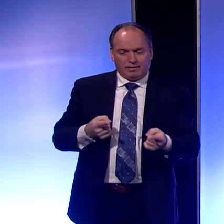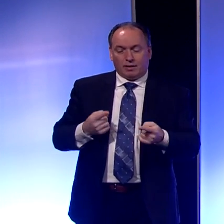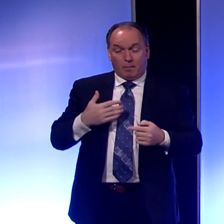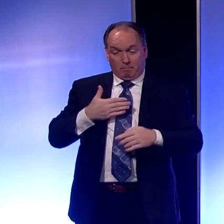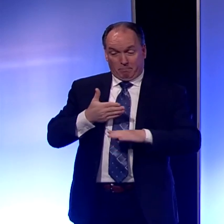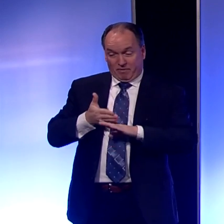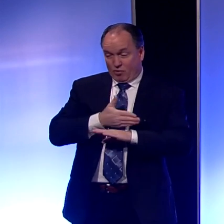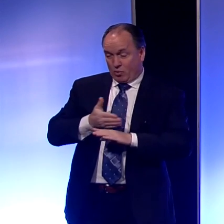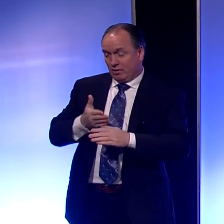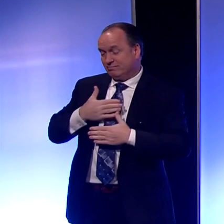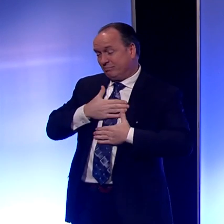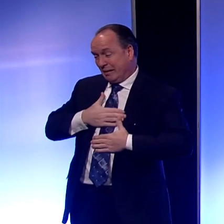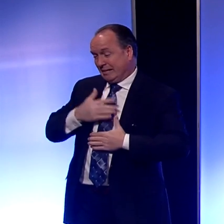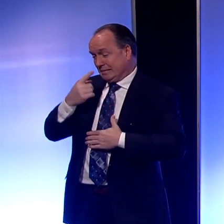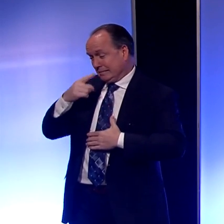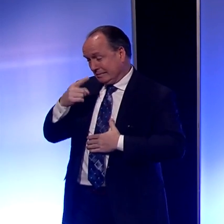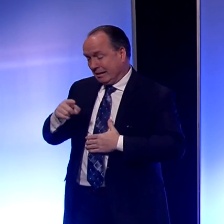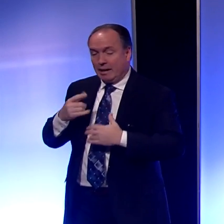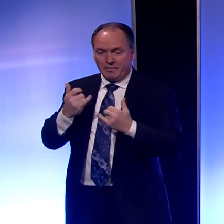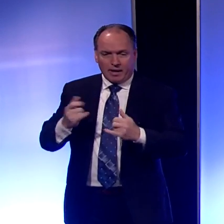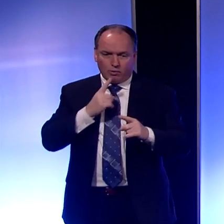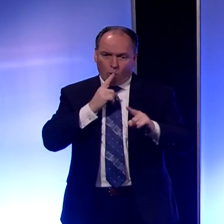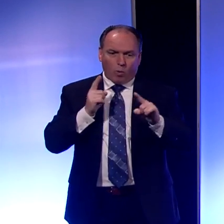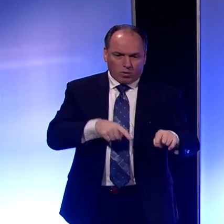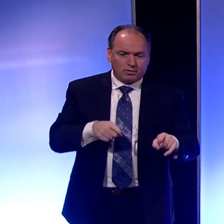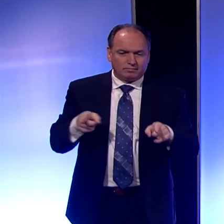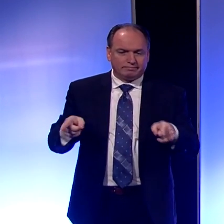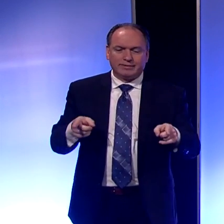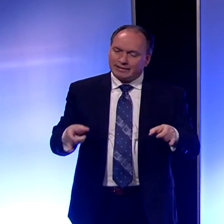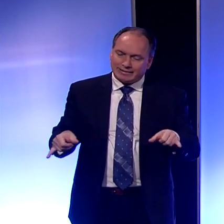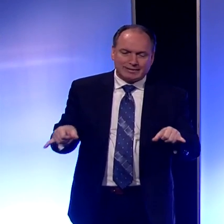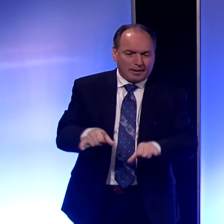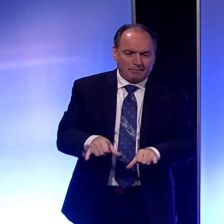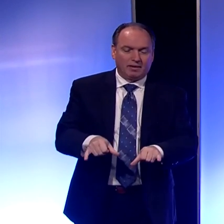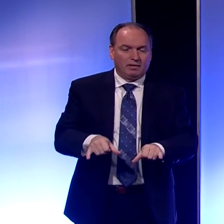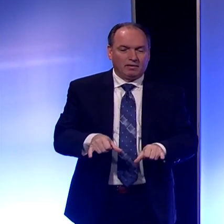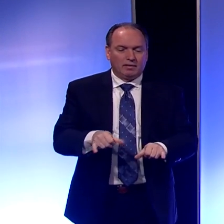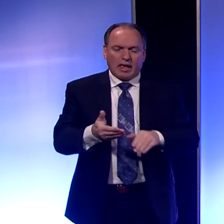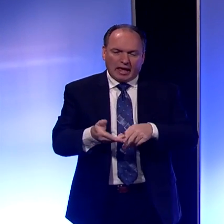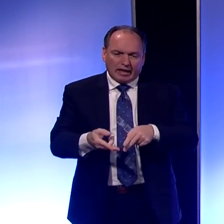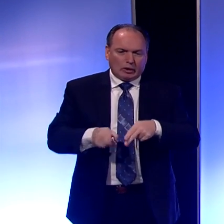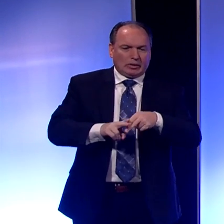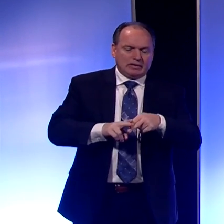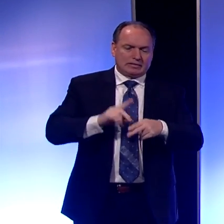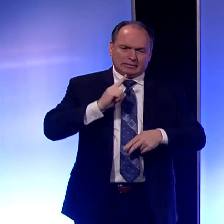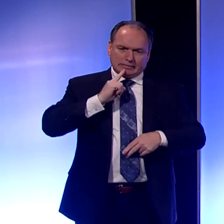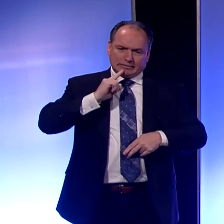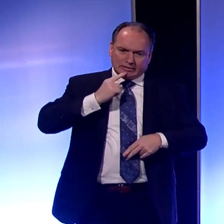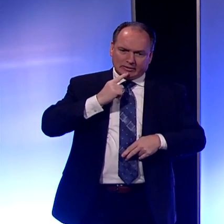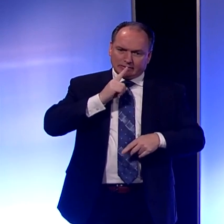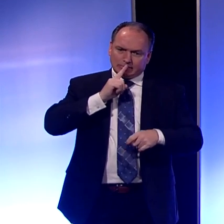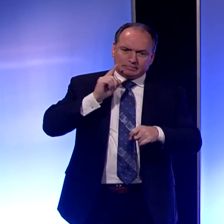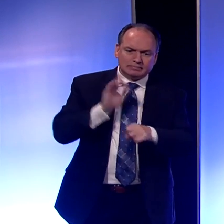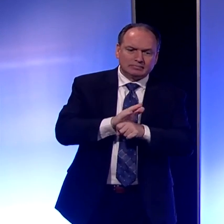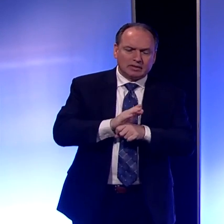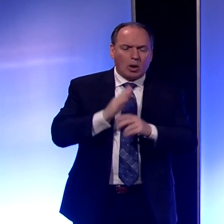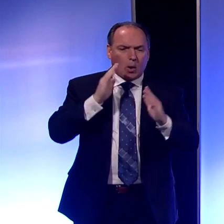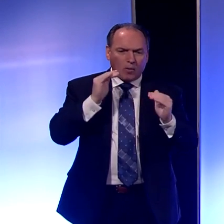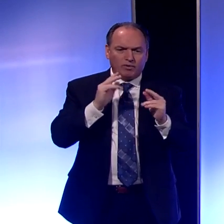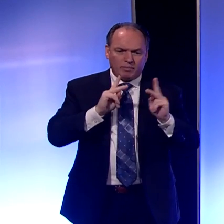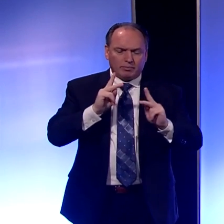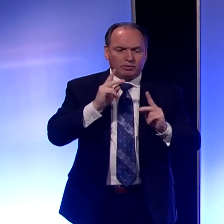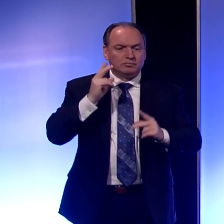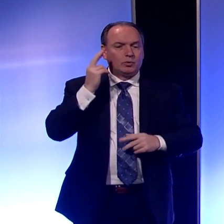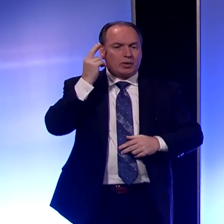just instead of a request, this is an order. It just increases the seriousness, hopefully, in people's